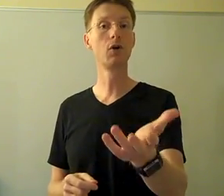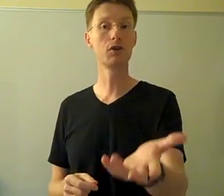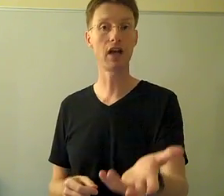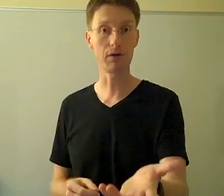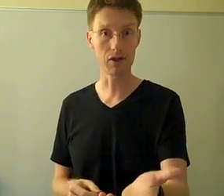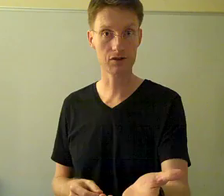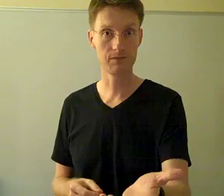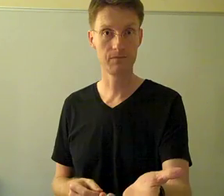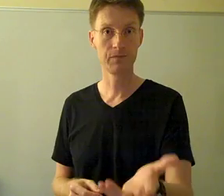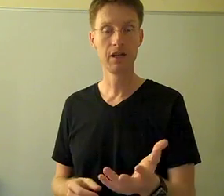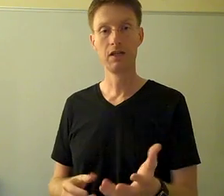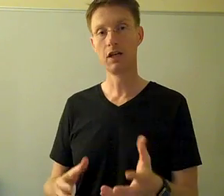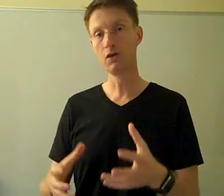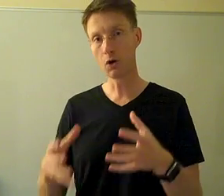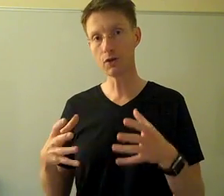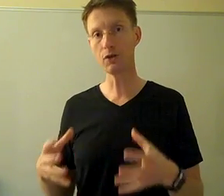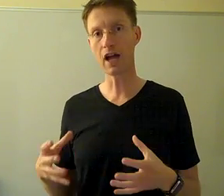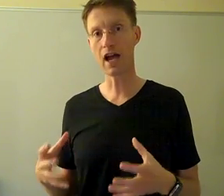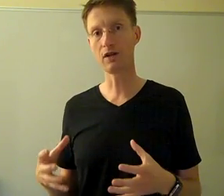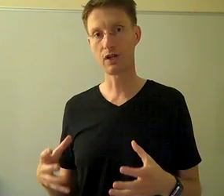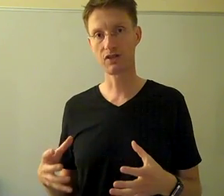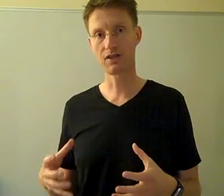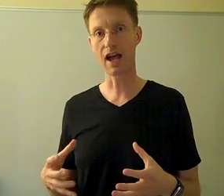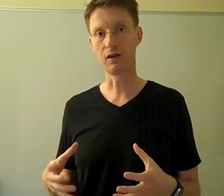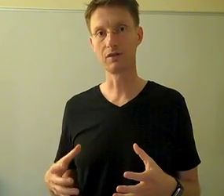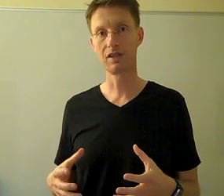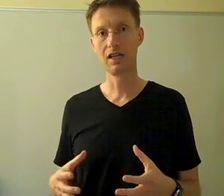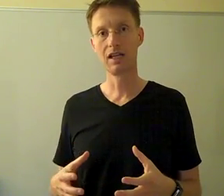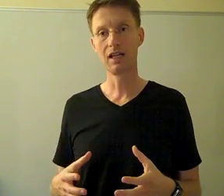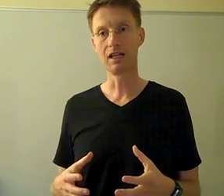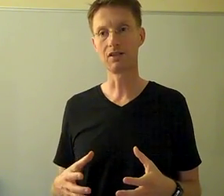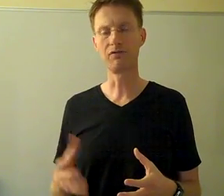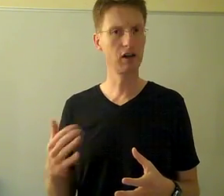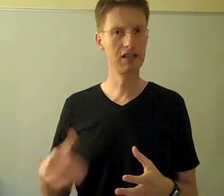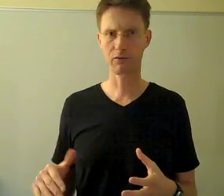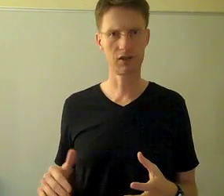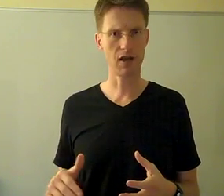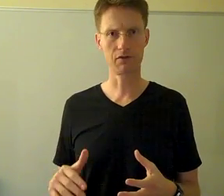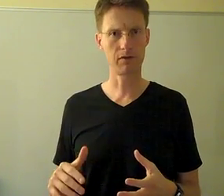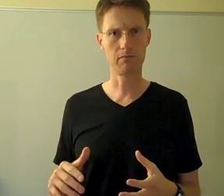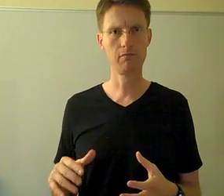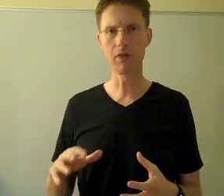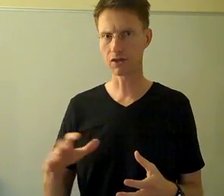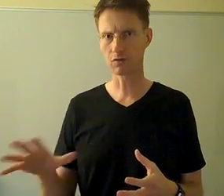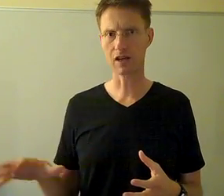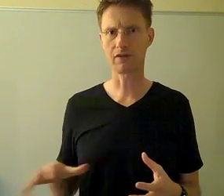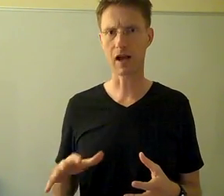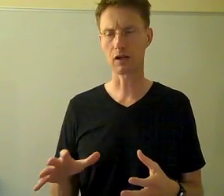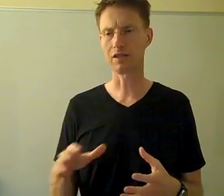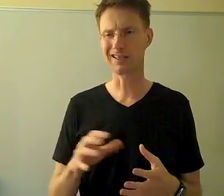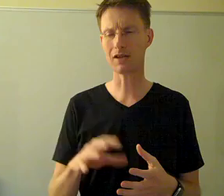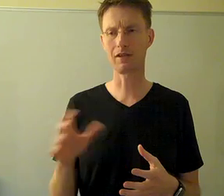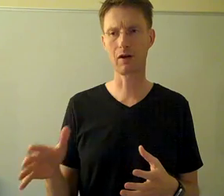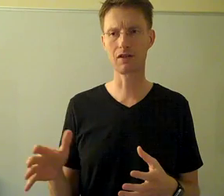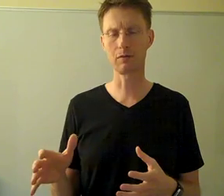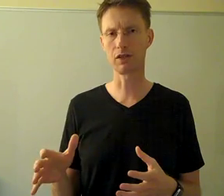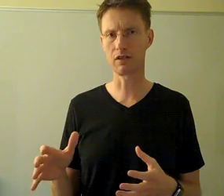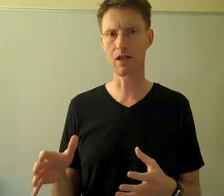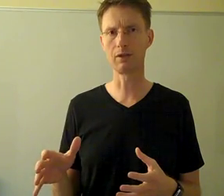Northern Irish. The Northern Irish sound is a very different sound from much of the rest of Ireland. It's actually very similar to Dublin